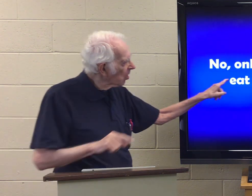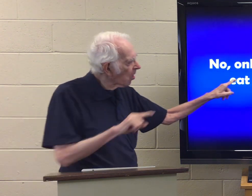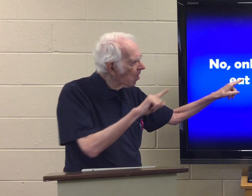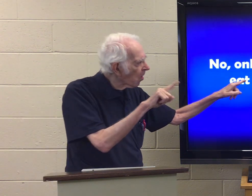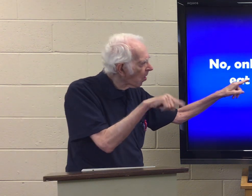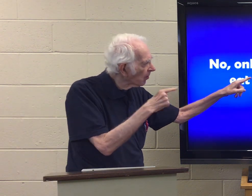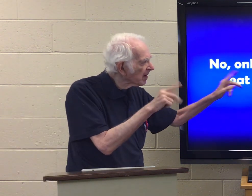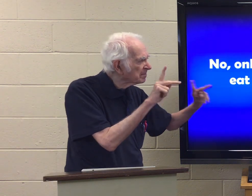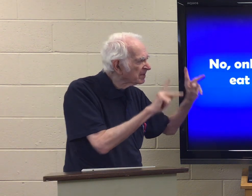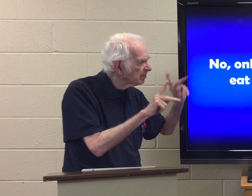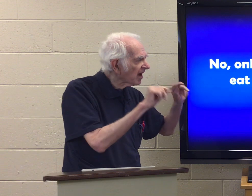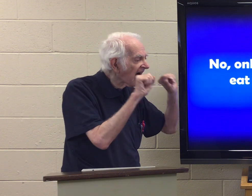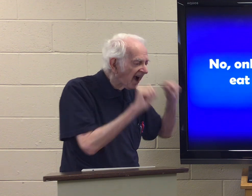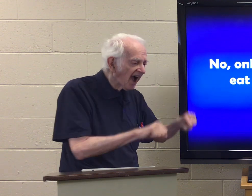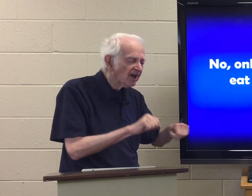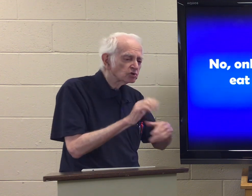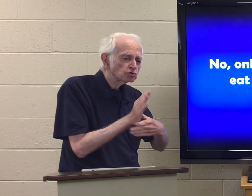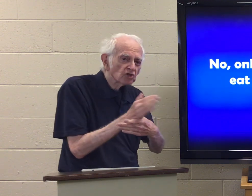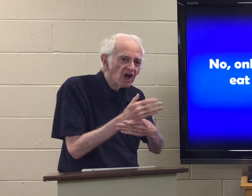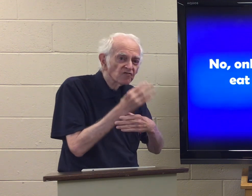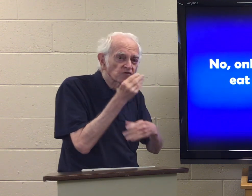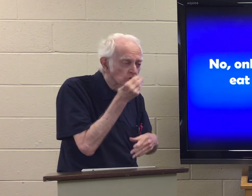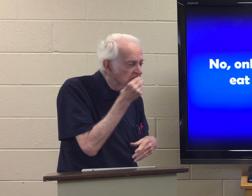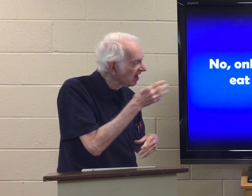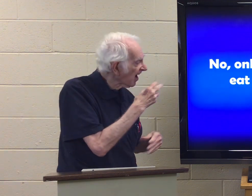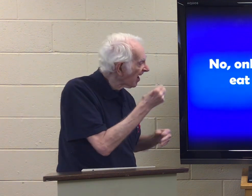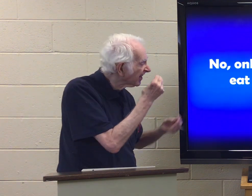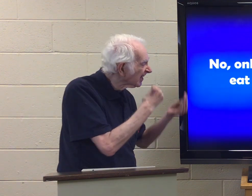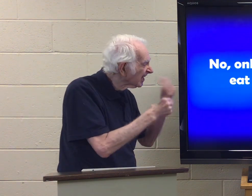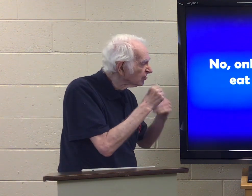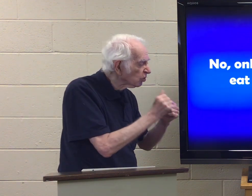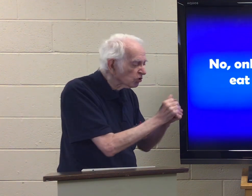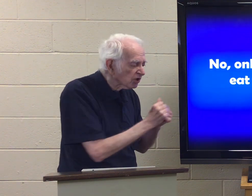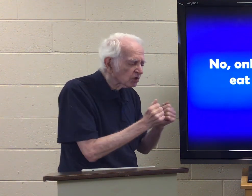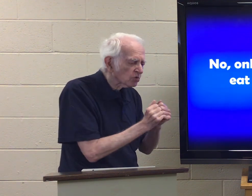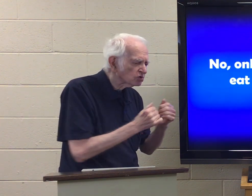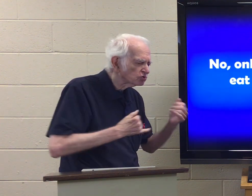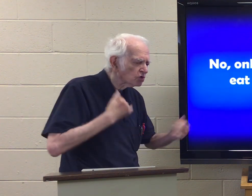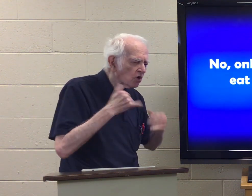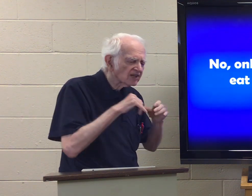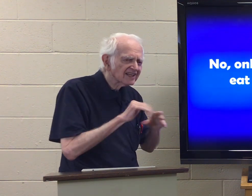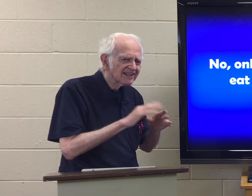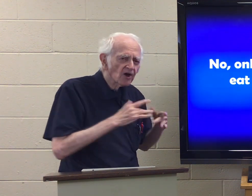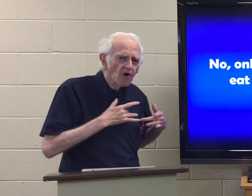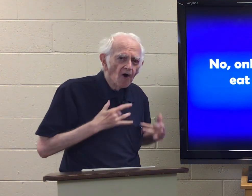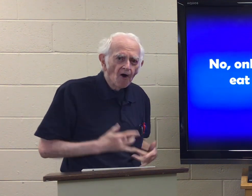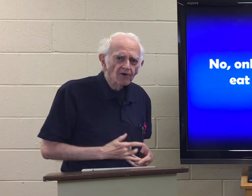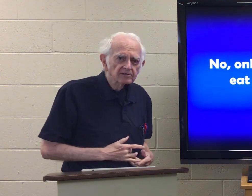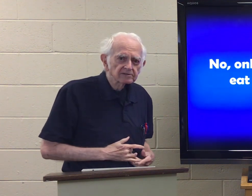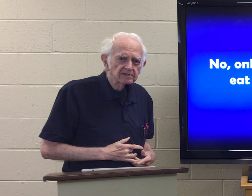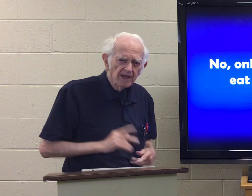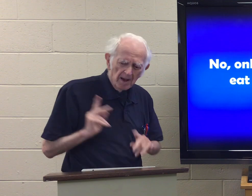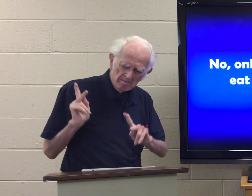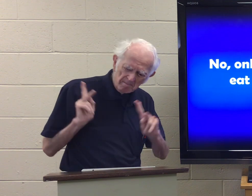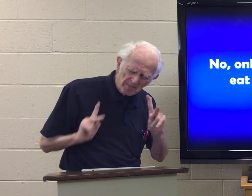No, only the people can share food and eat together with joy in their hearts. People.